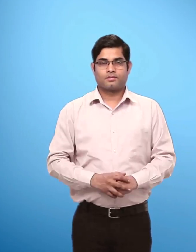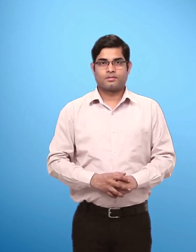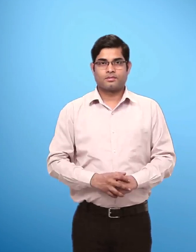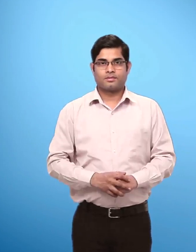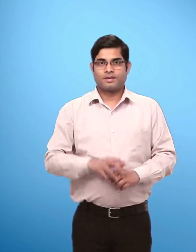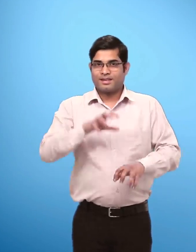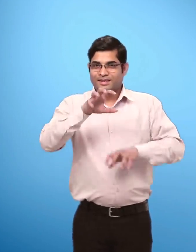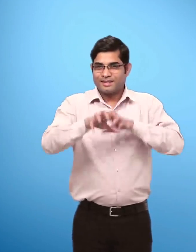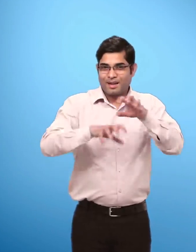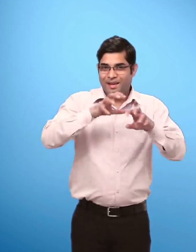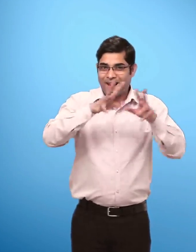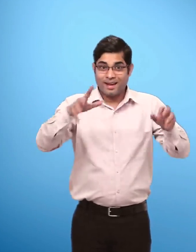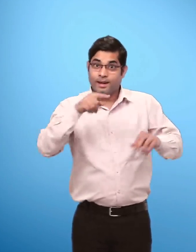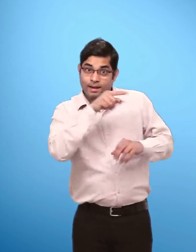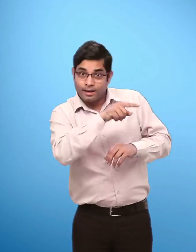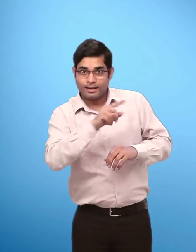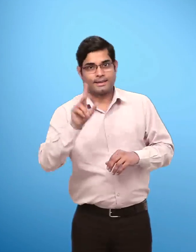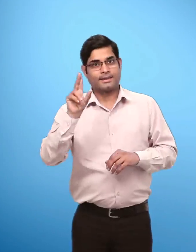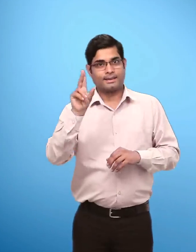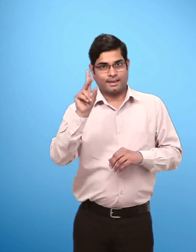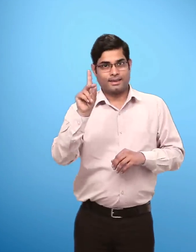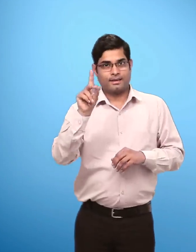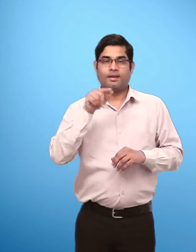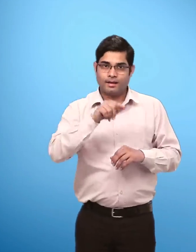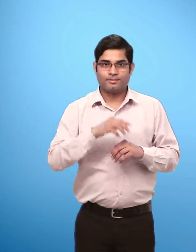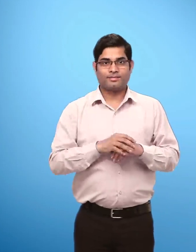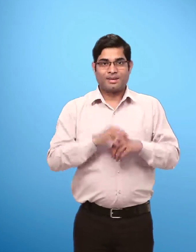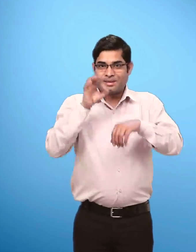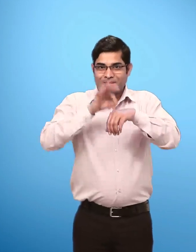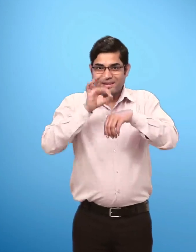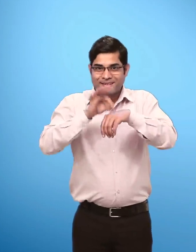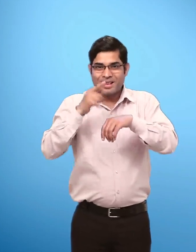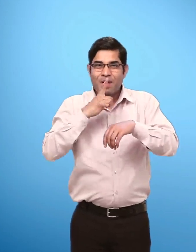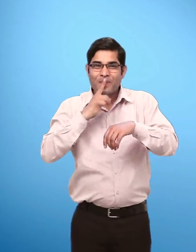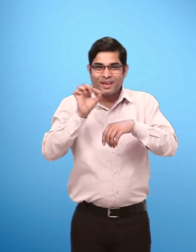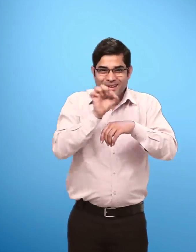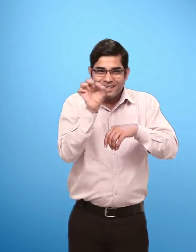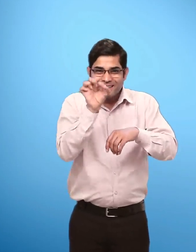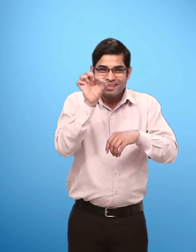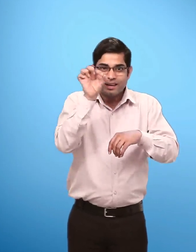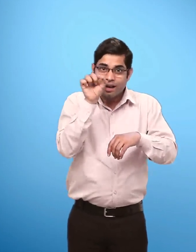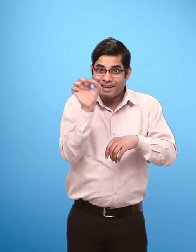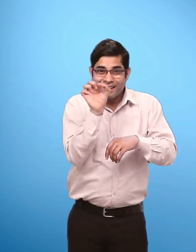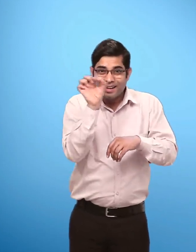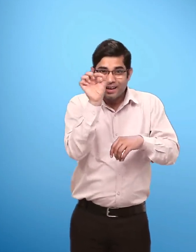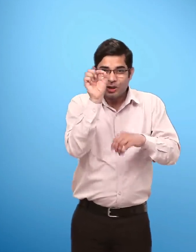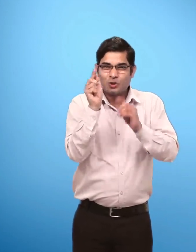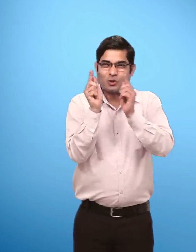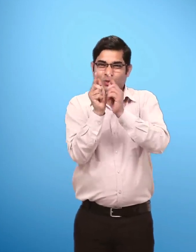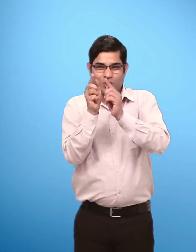Animal 2 Bees Bees are small insects that fly